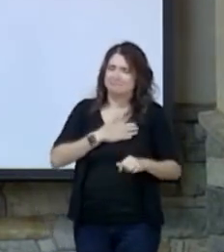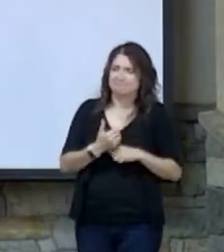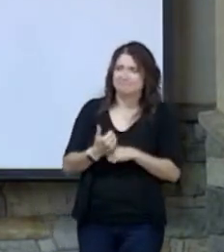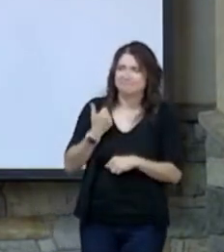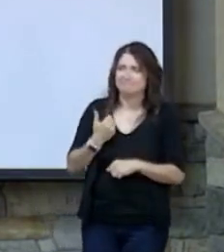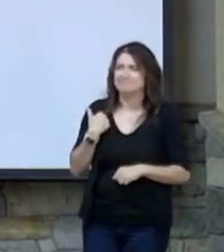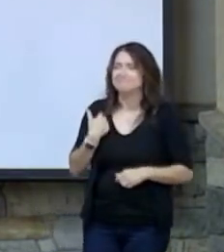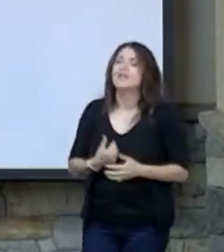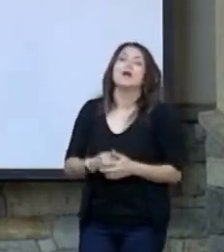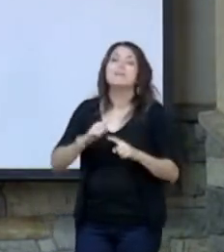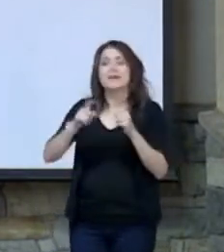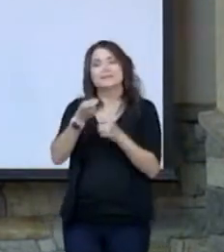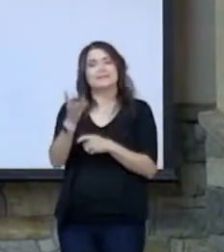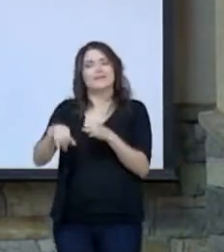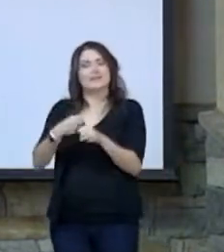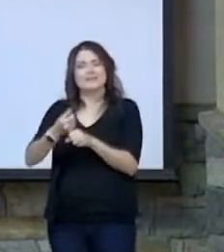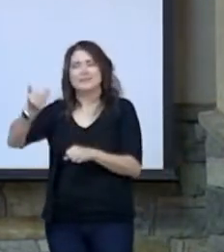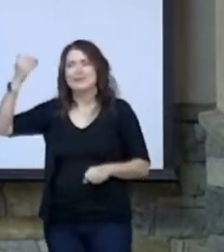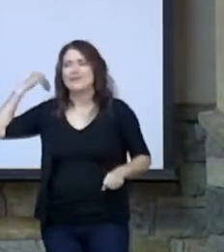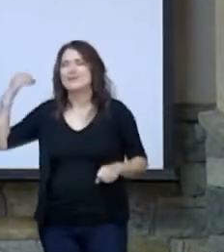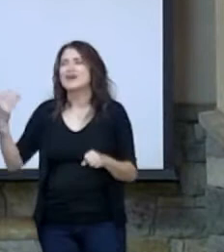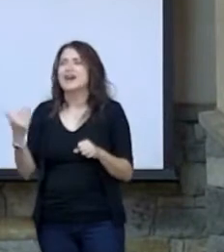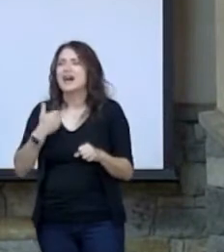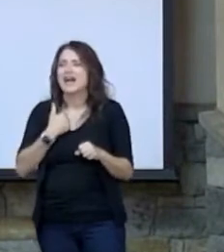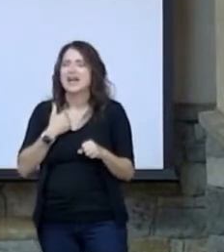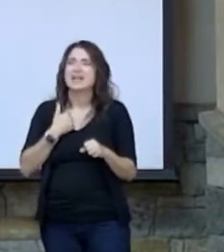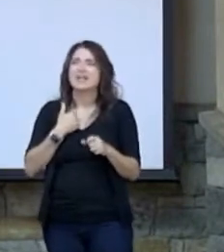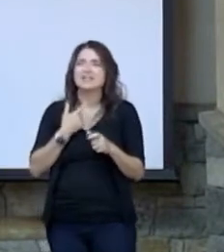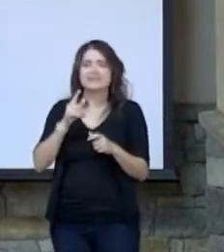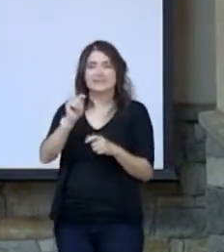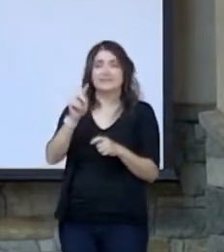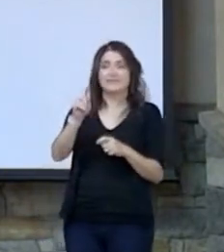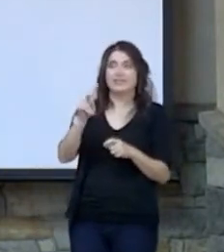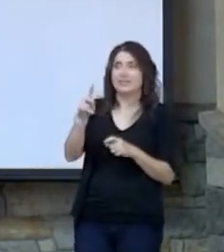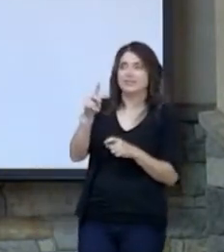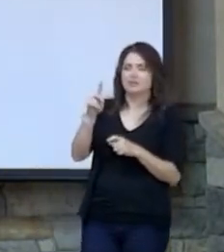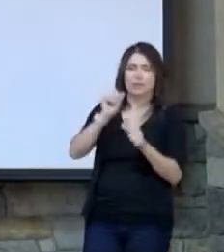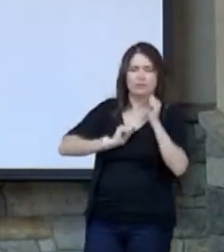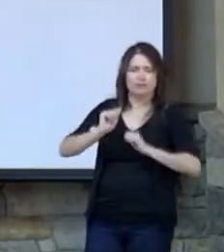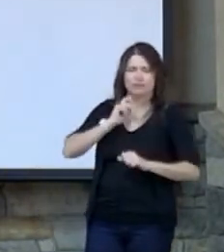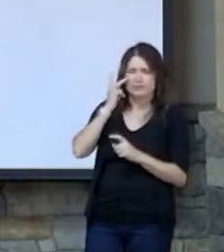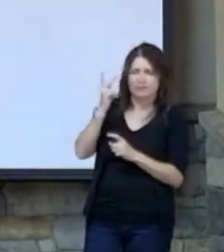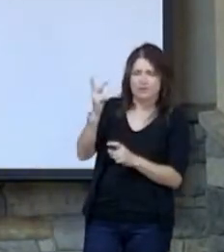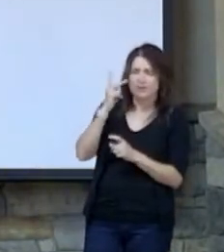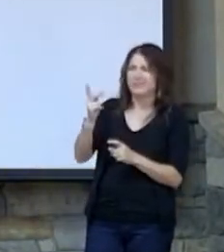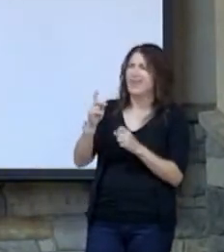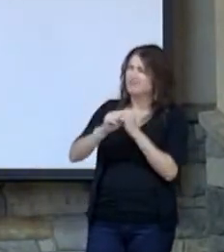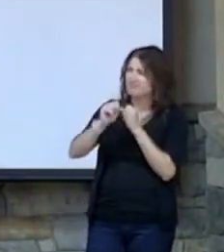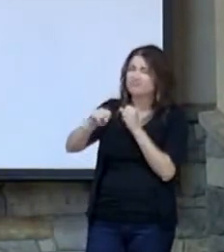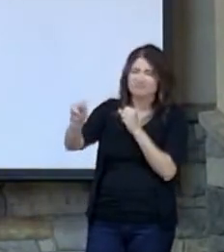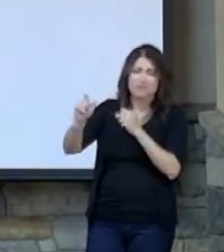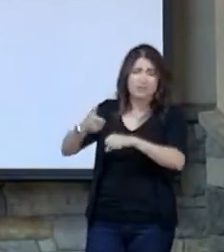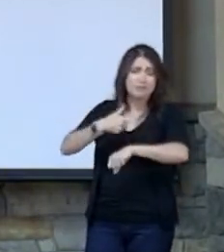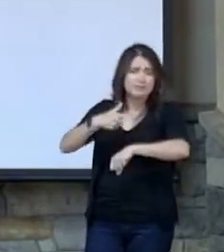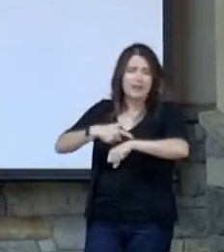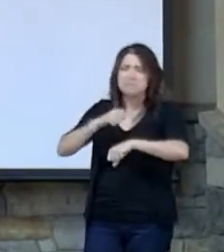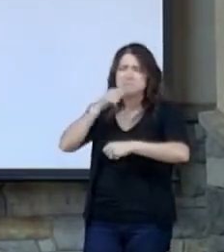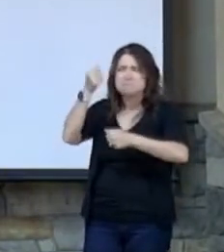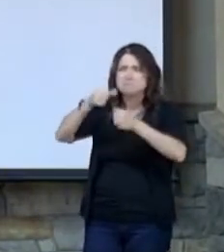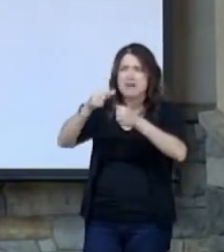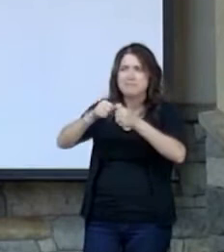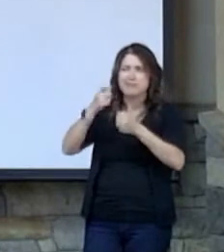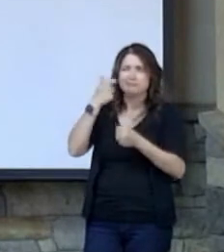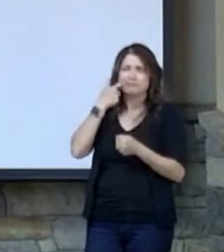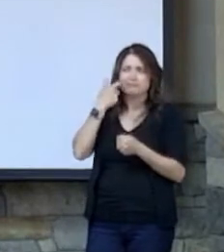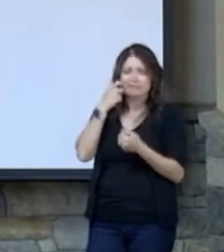So several years ago, there was a TV commercial that ran. It ran for a long time. I don't remember seeing it